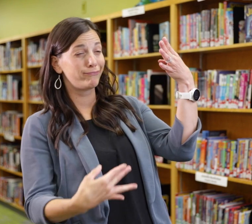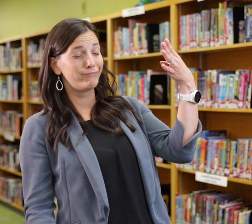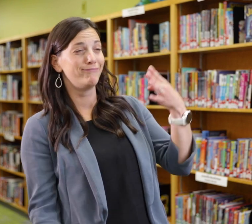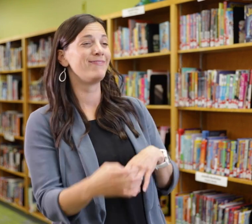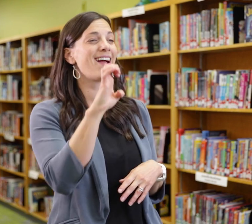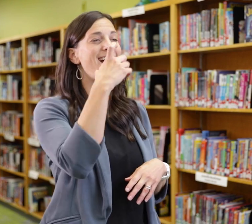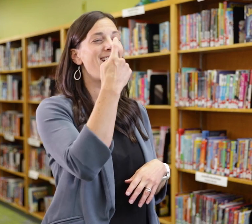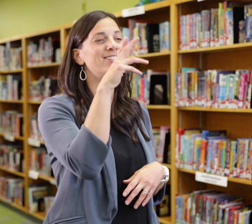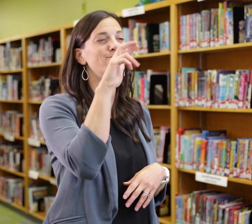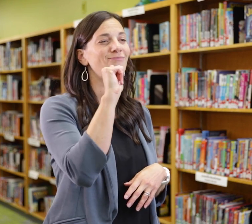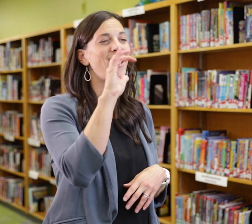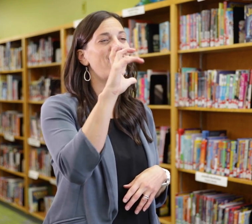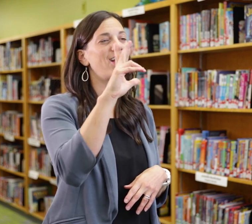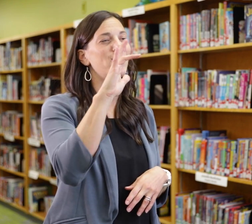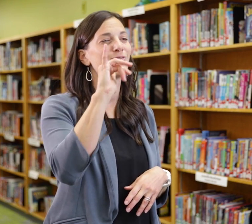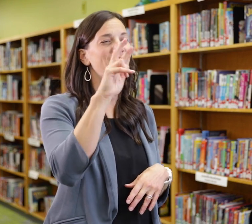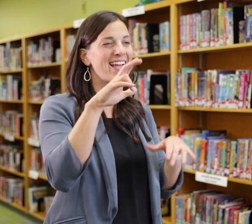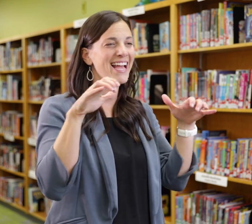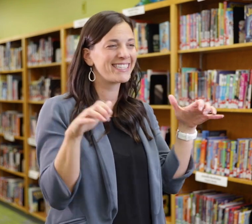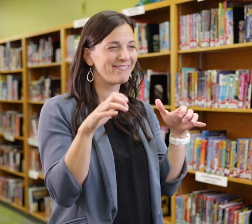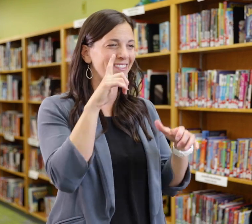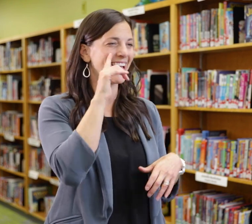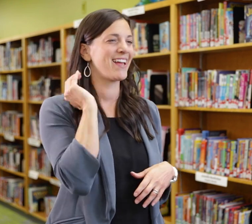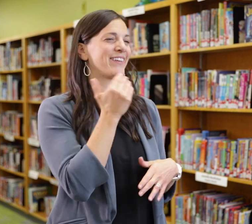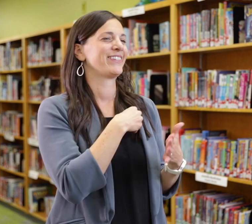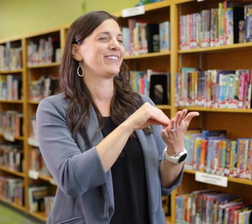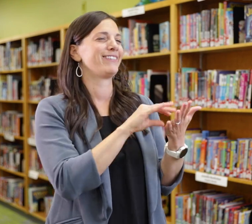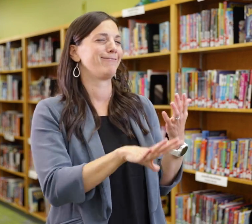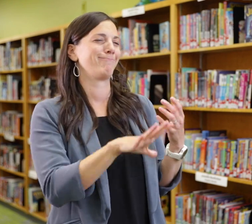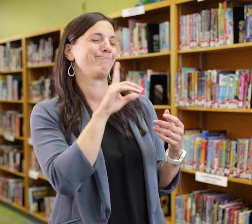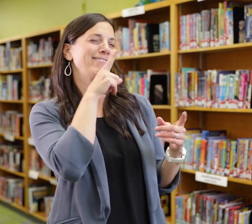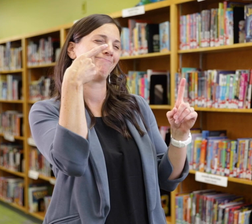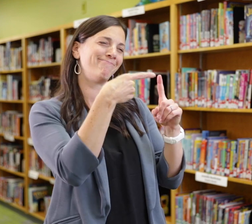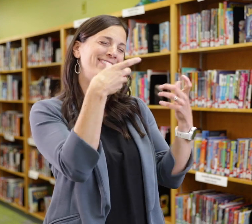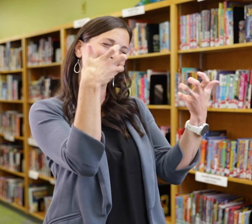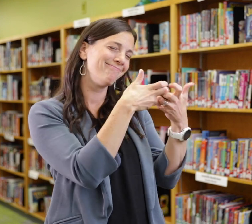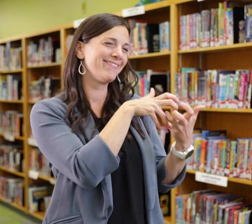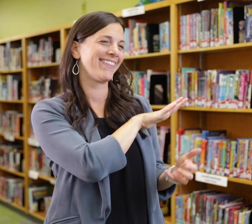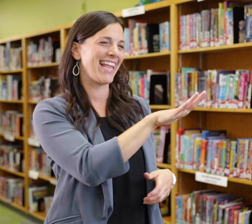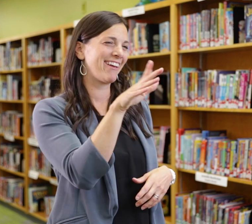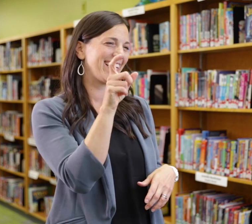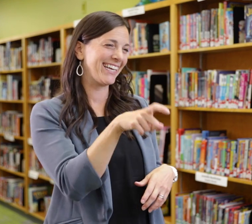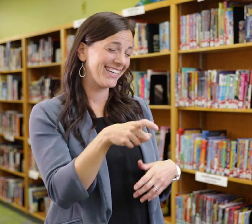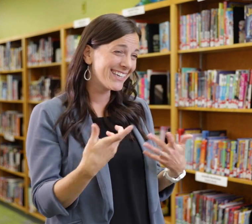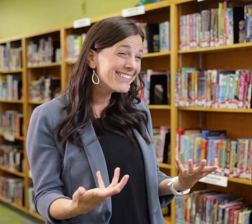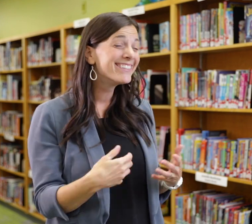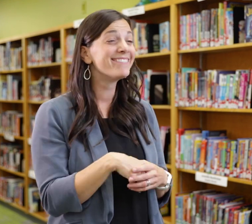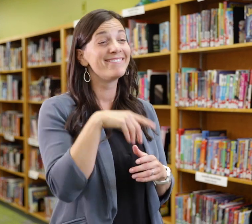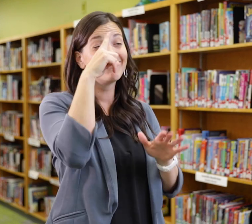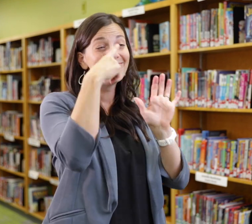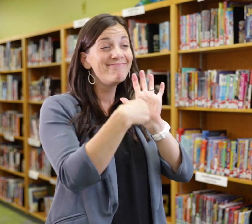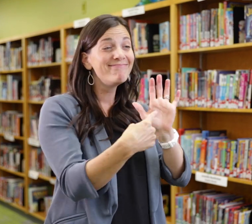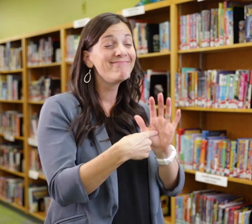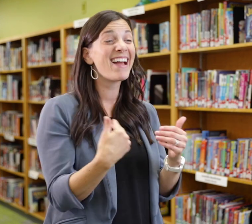We also provide a myriad of extracurricular activities for our students, specifically designed to meet their needs.